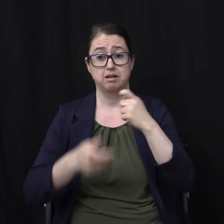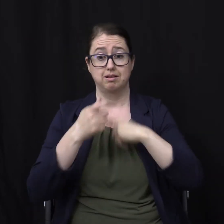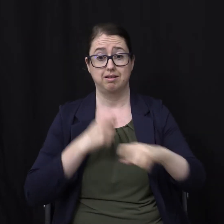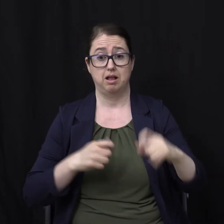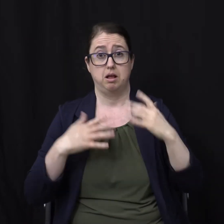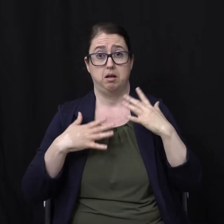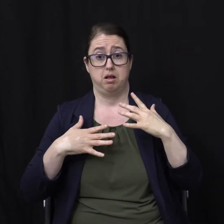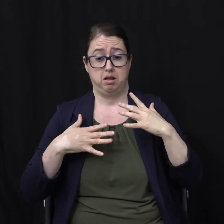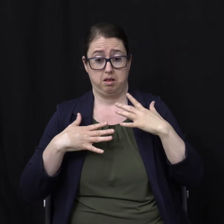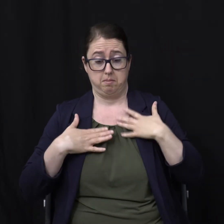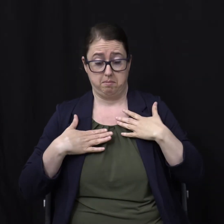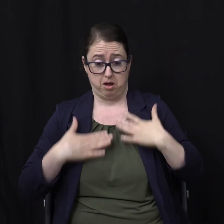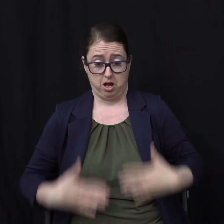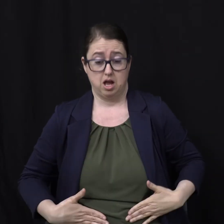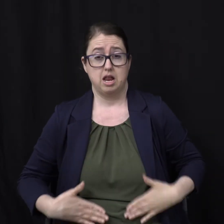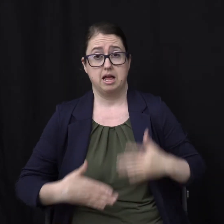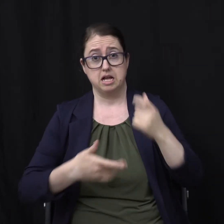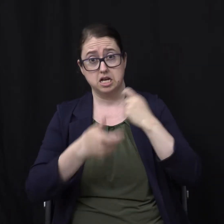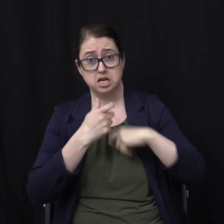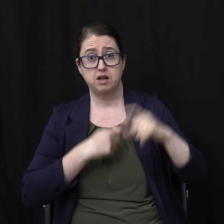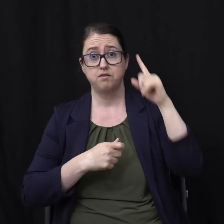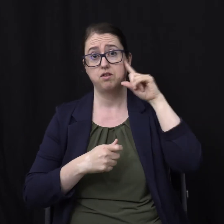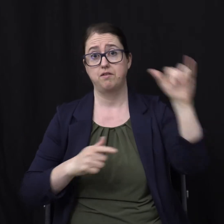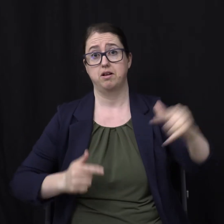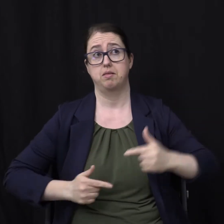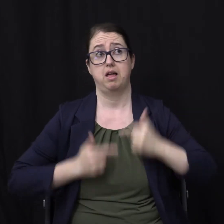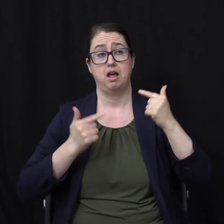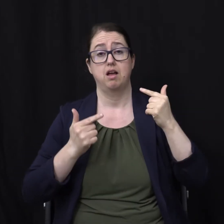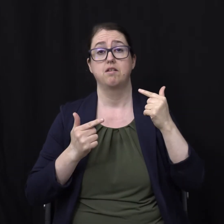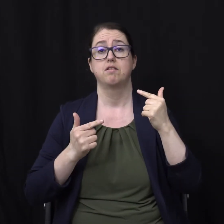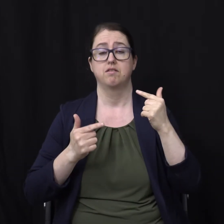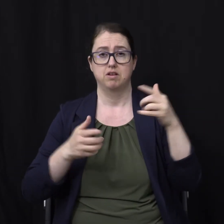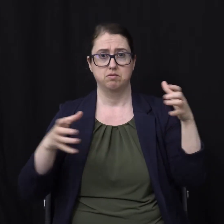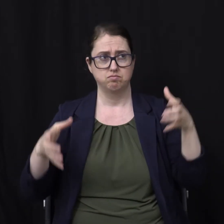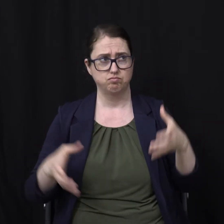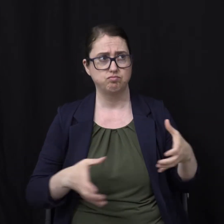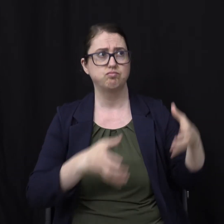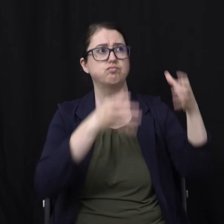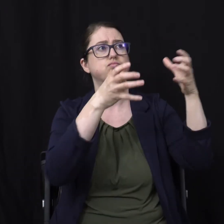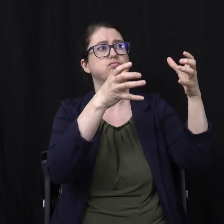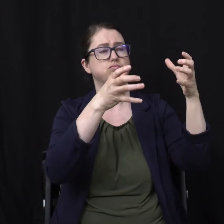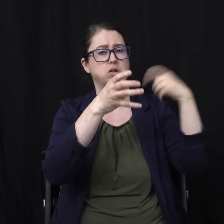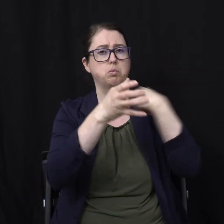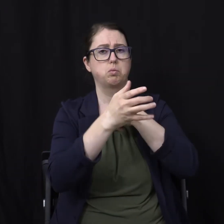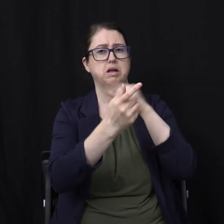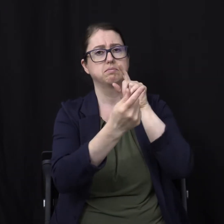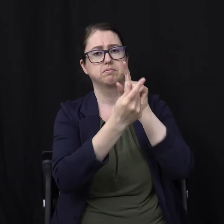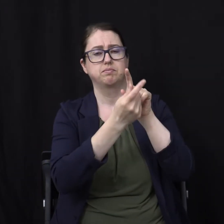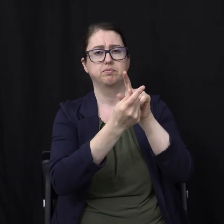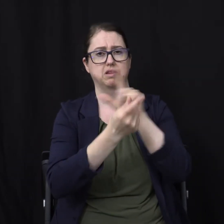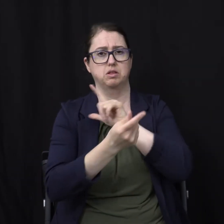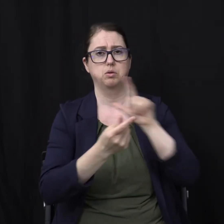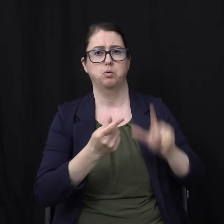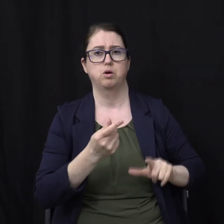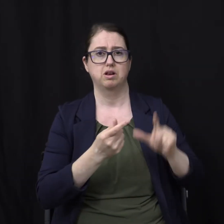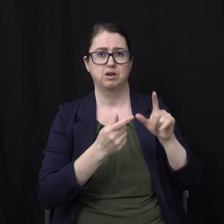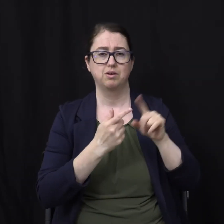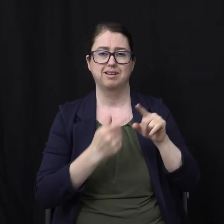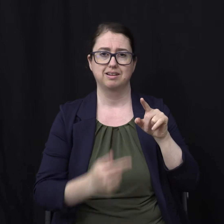are alive and remain Also put on immortality And we are caught up together To meet the Lord in the air With the formerly dead in